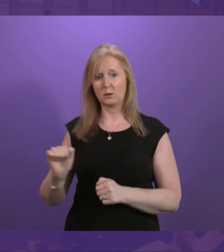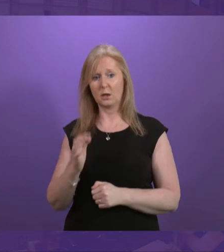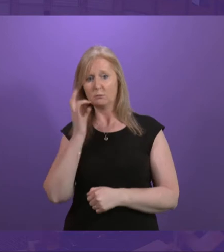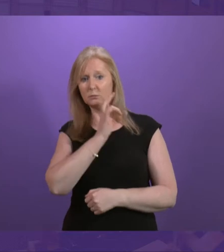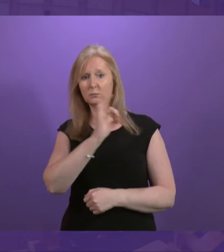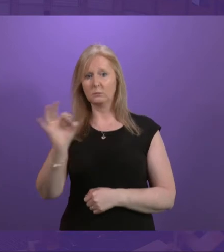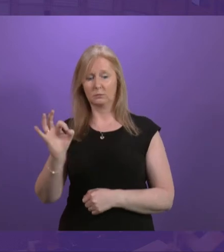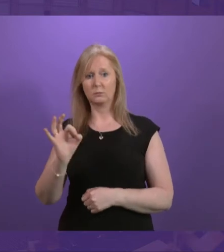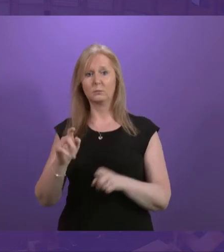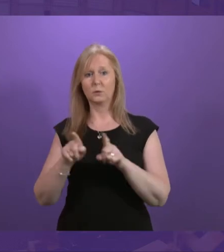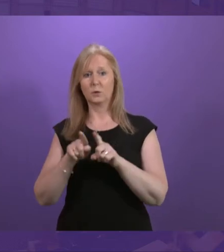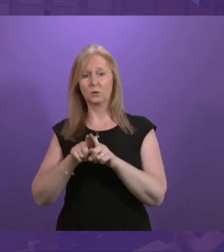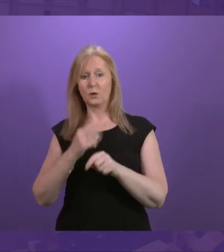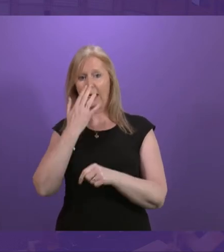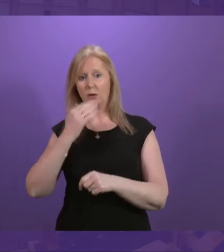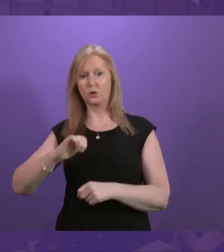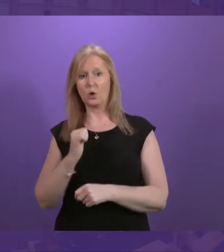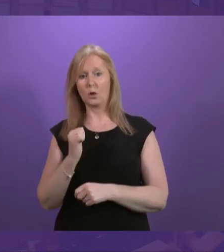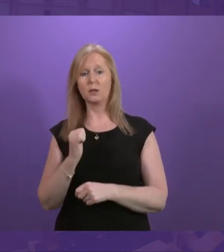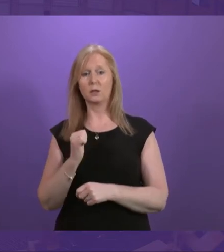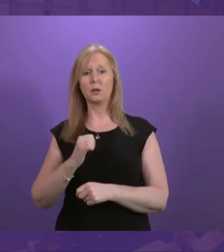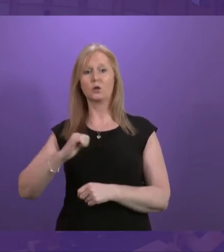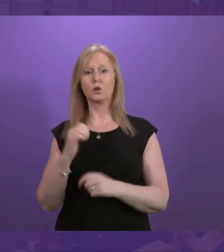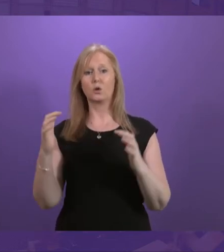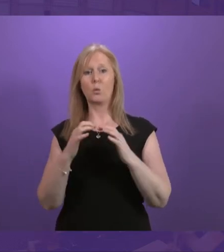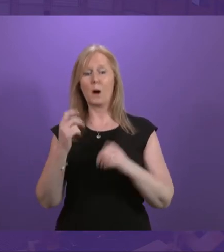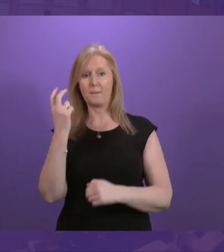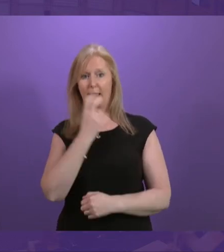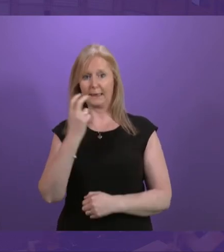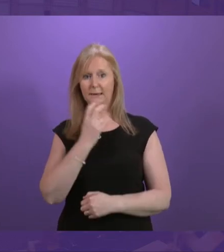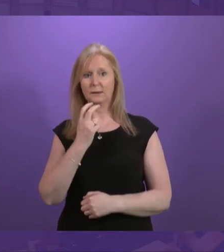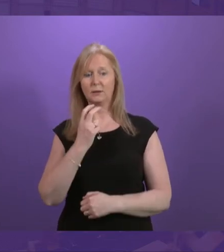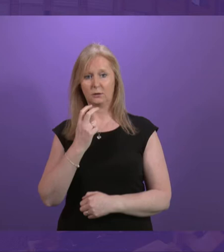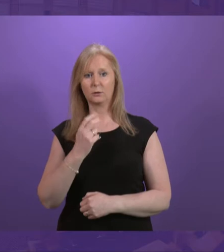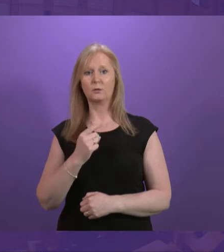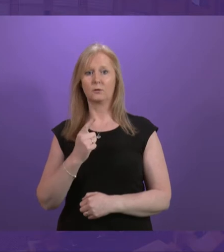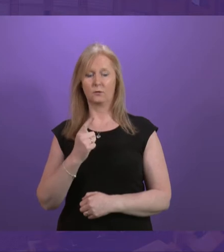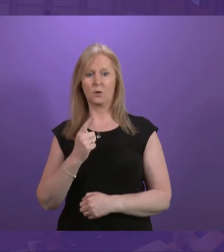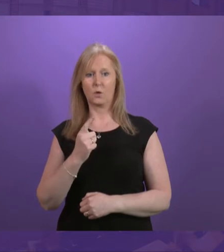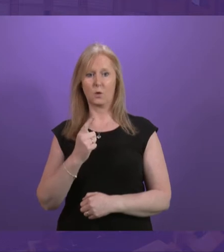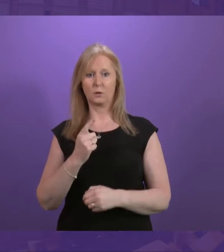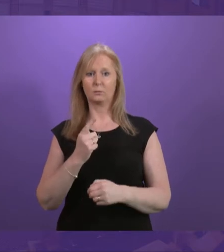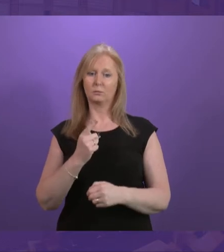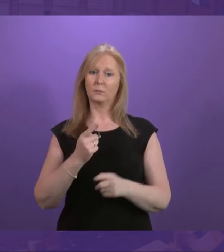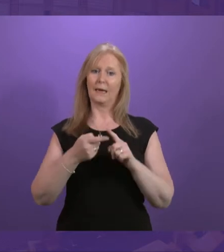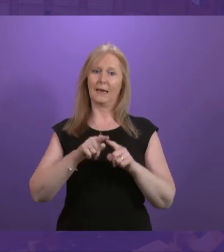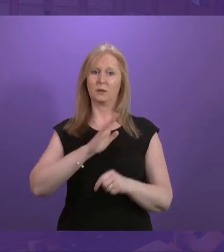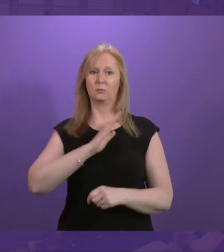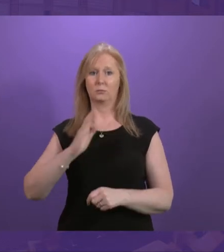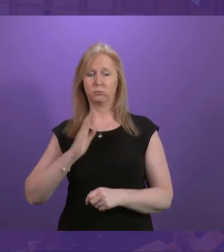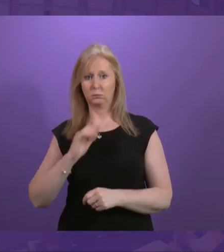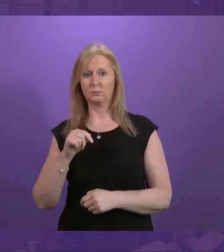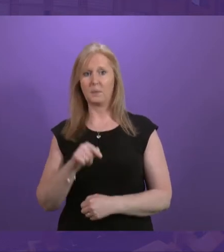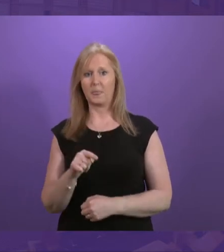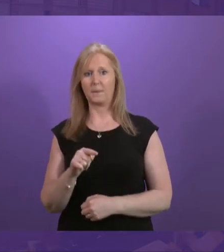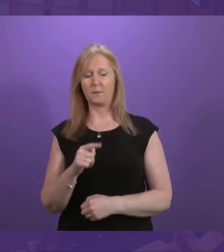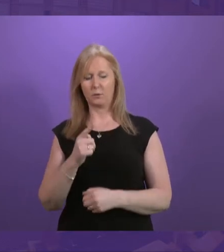Scotland and Scottish War Blinded for timely screening of veterans, further to the excellent joint initiative that they have been working on